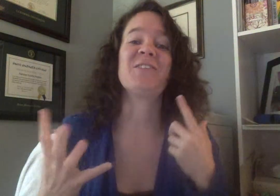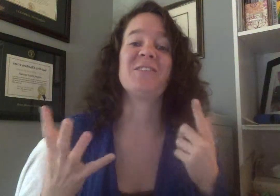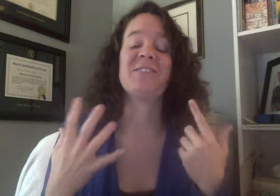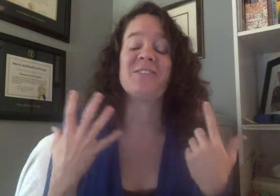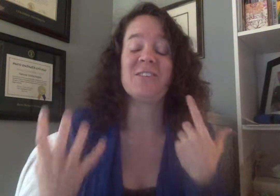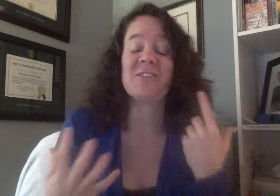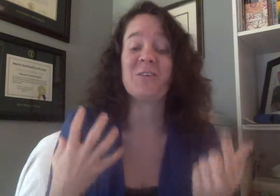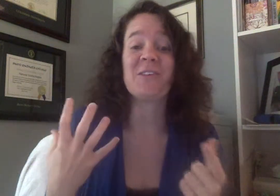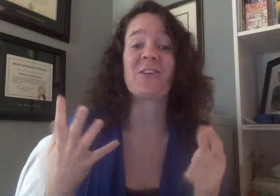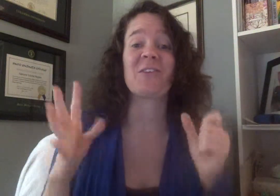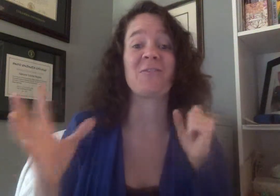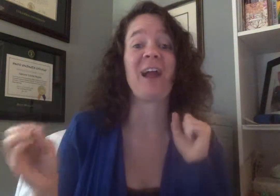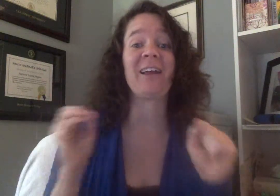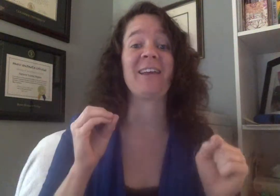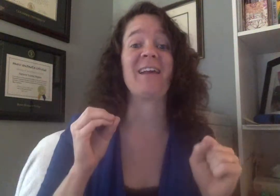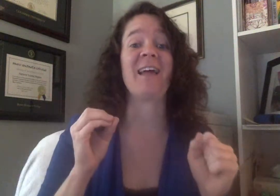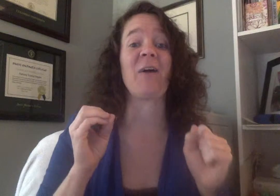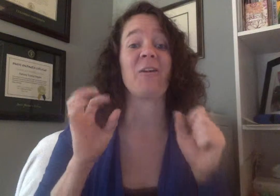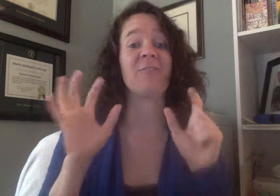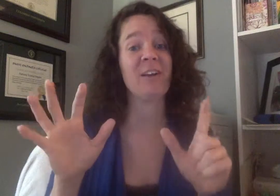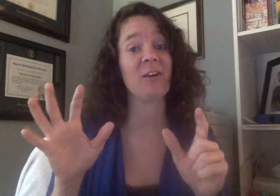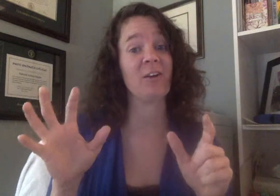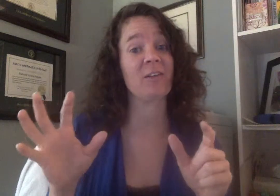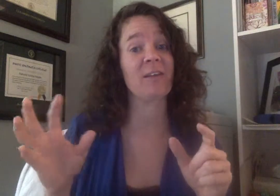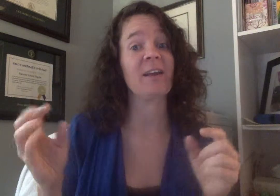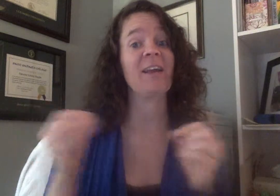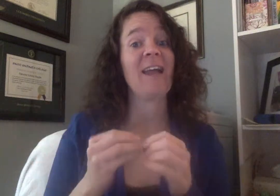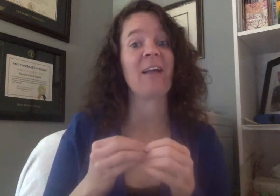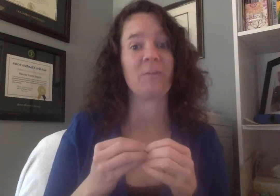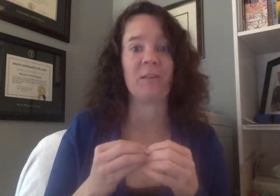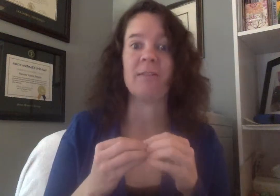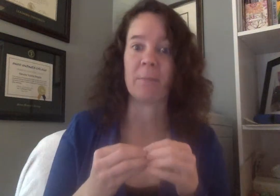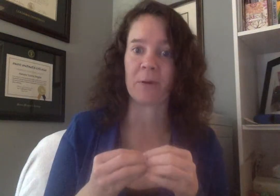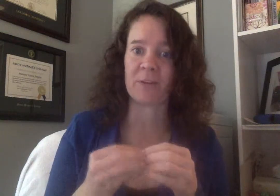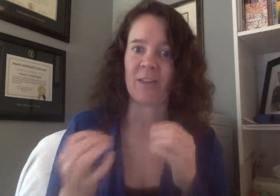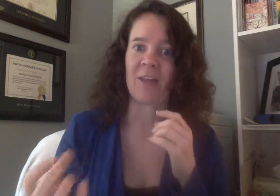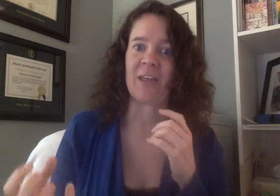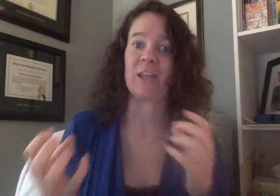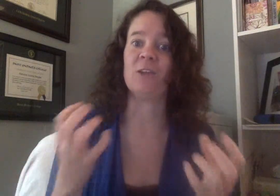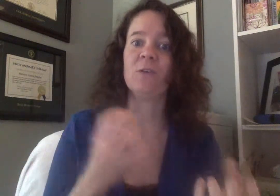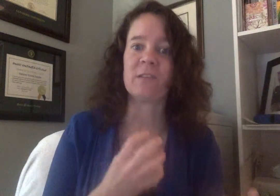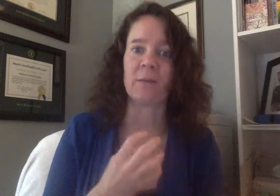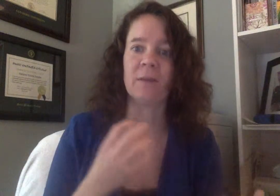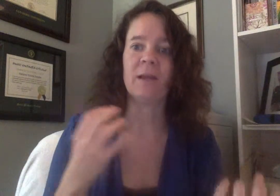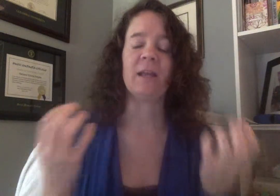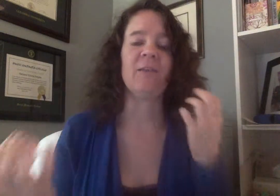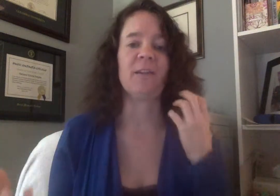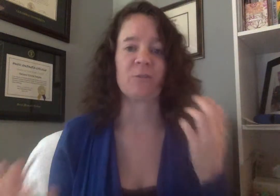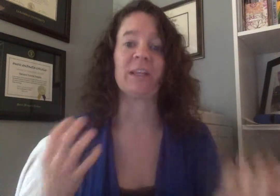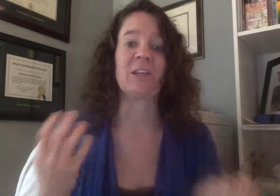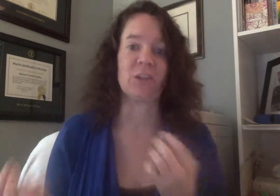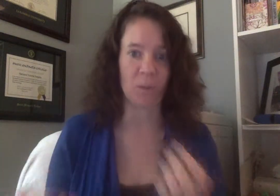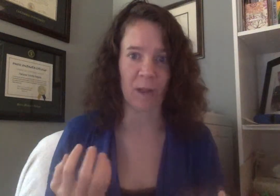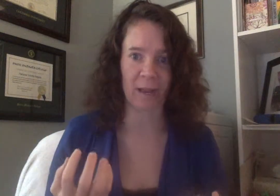students start to recognize how their fingers connect with numbers and how they can use them in these relational ways